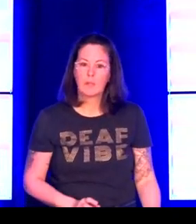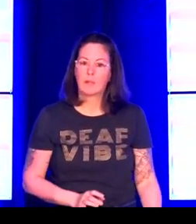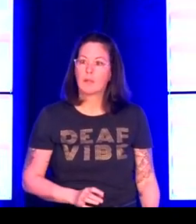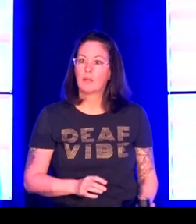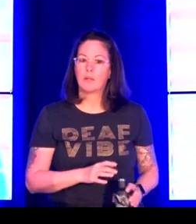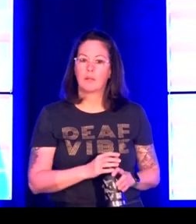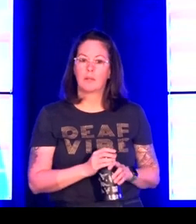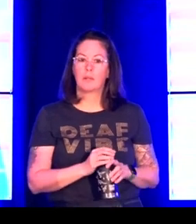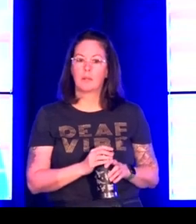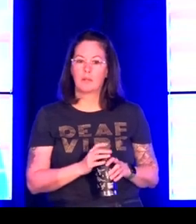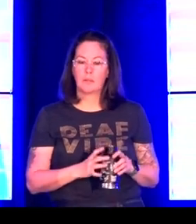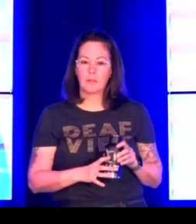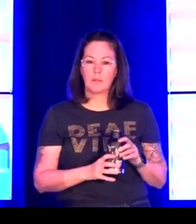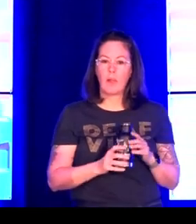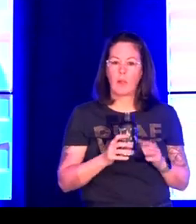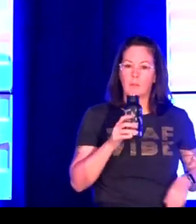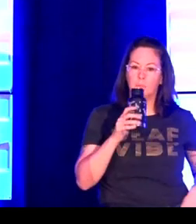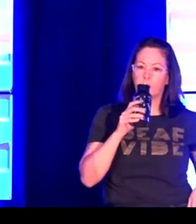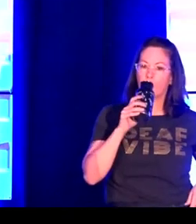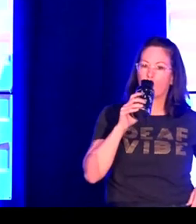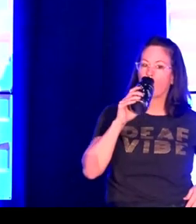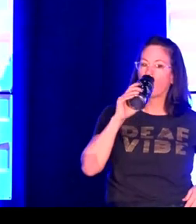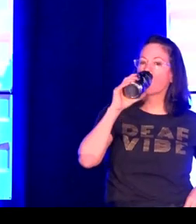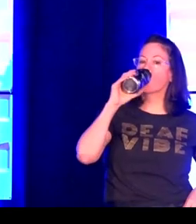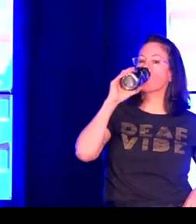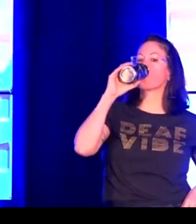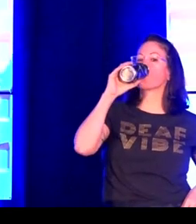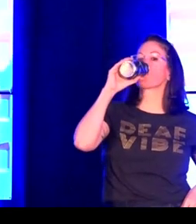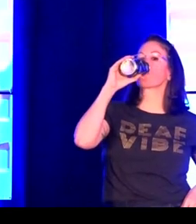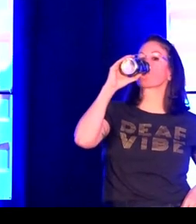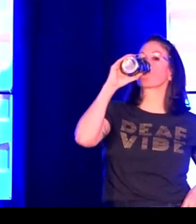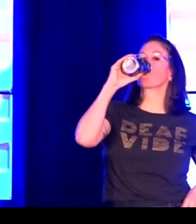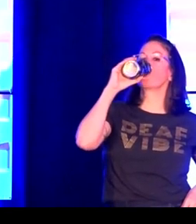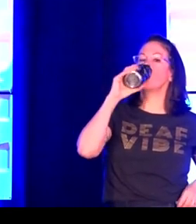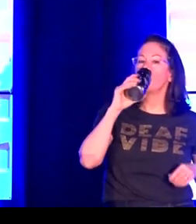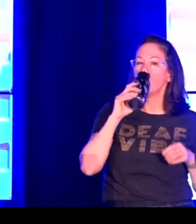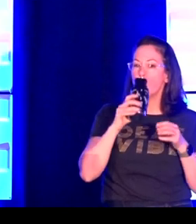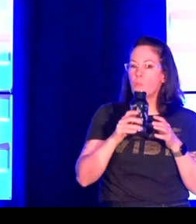is, or what it looks like. There's no audio, just captioning.